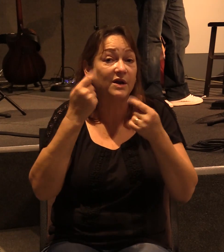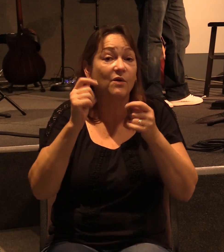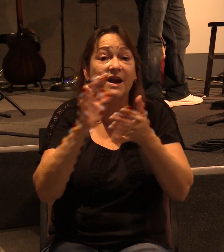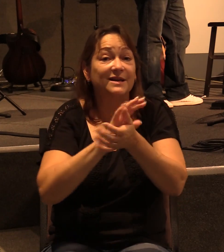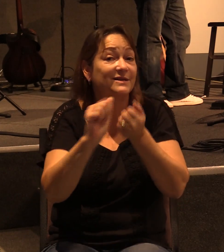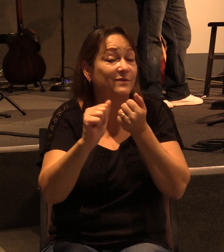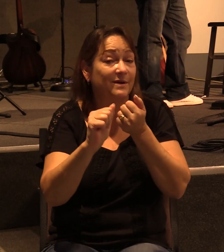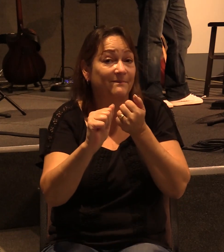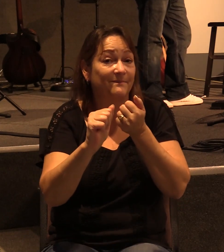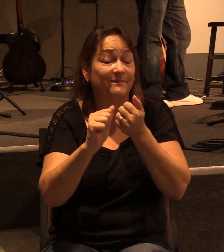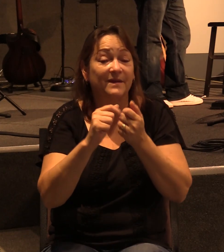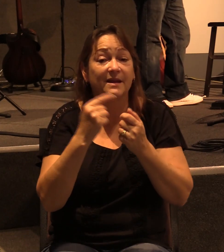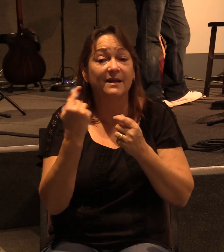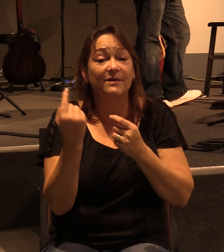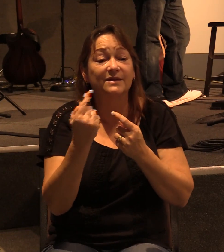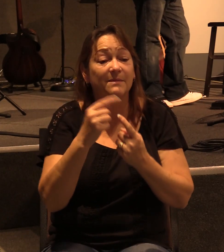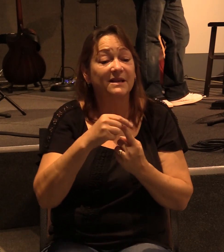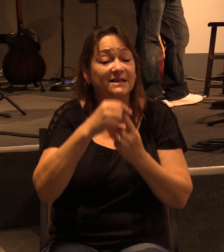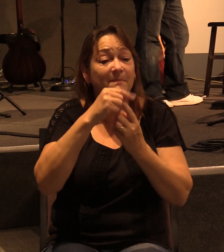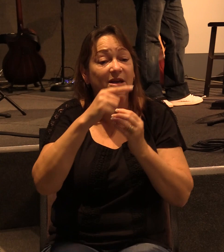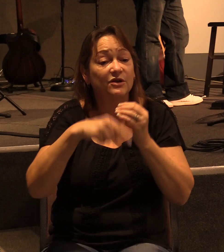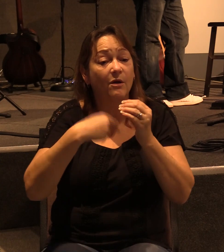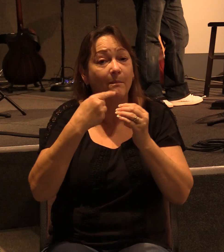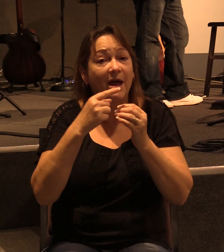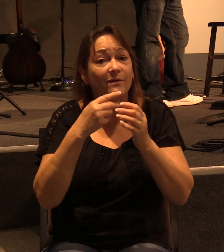There's something special about those verses,